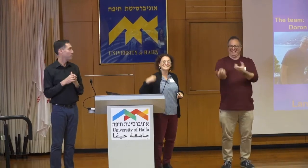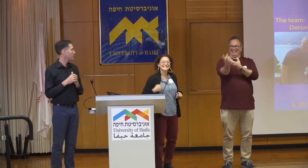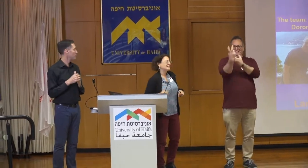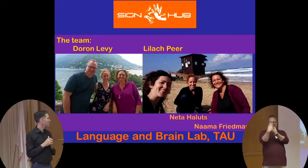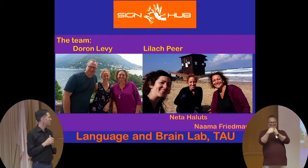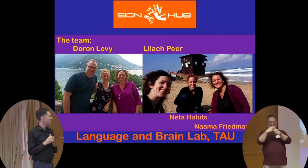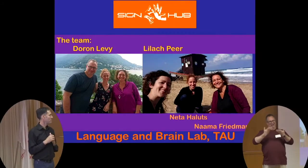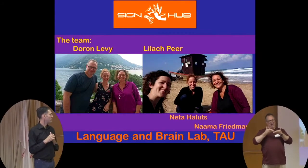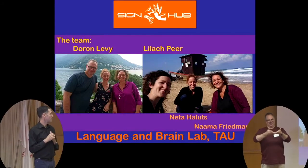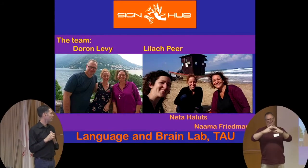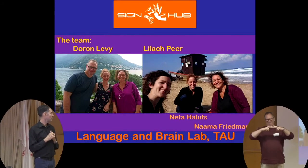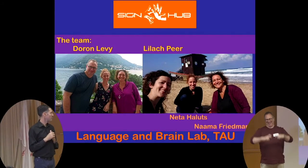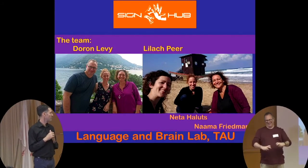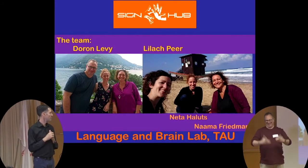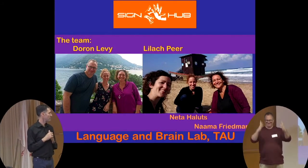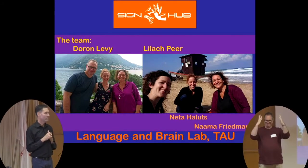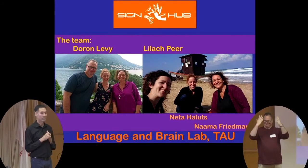Maol, who is doing research with us.